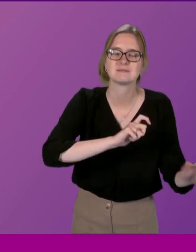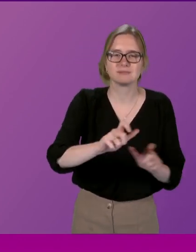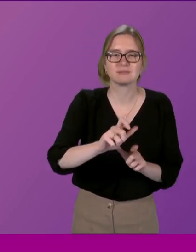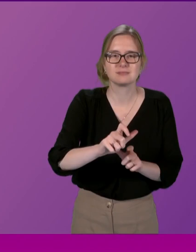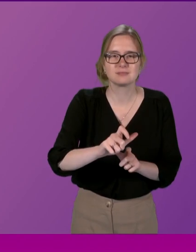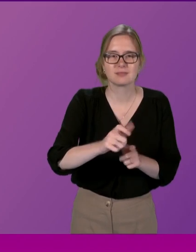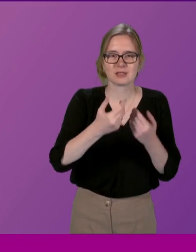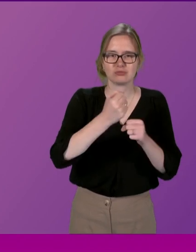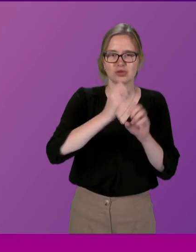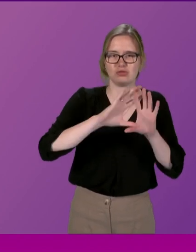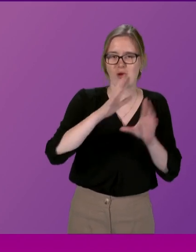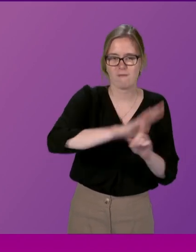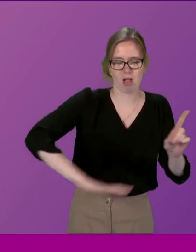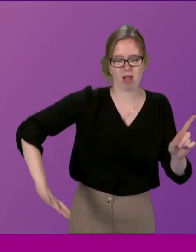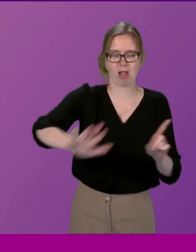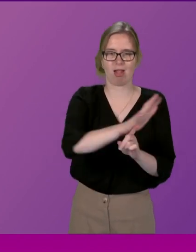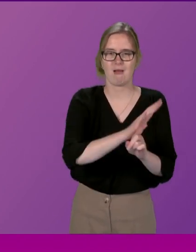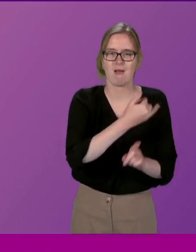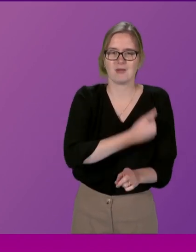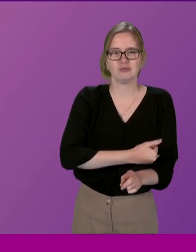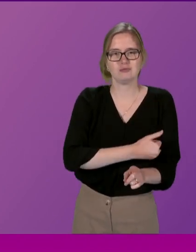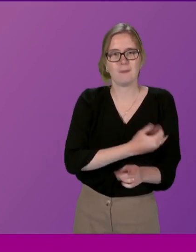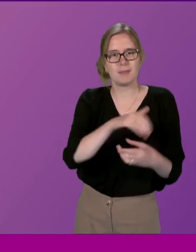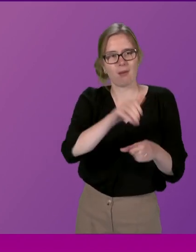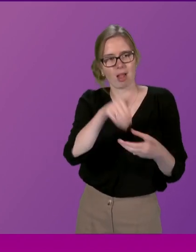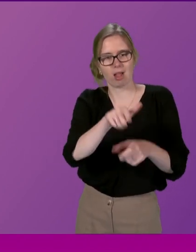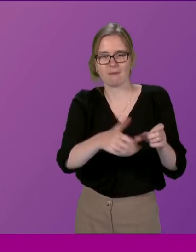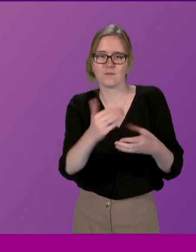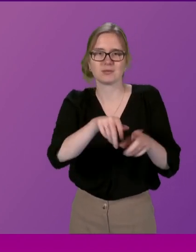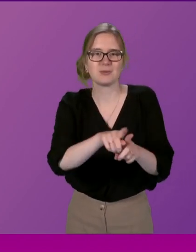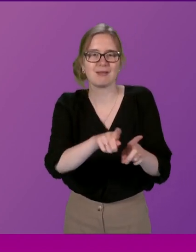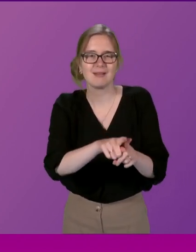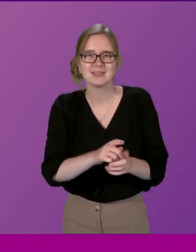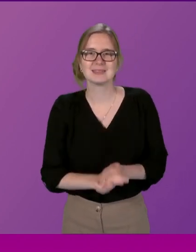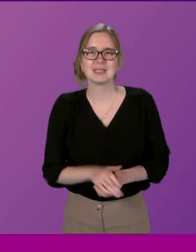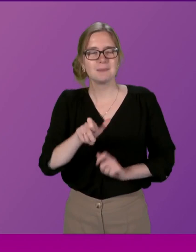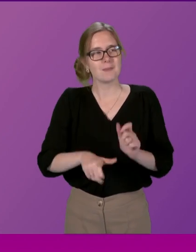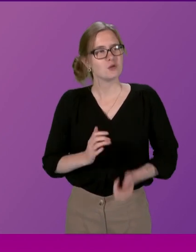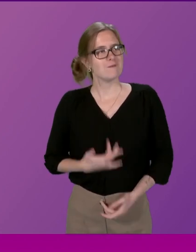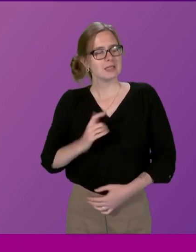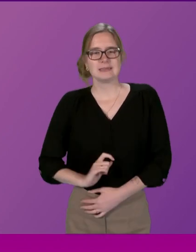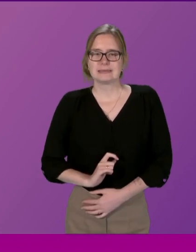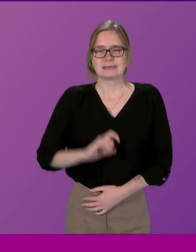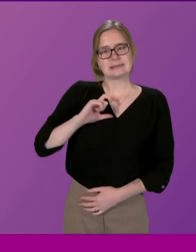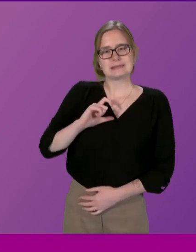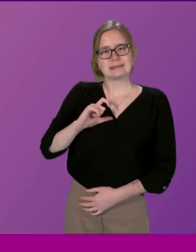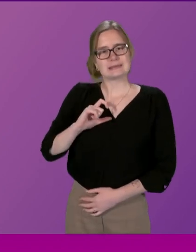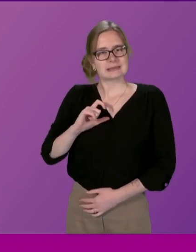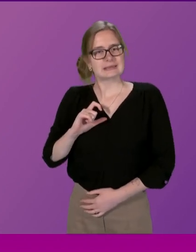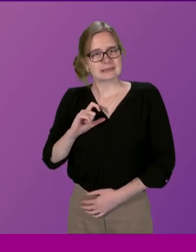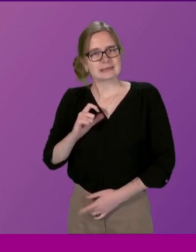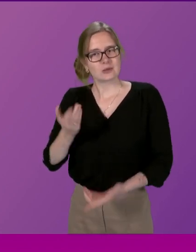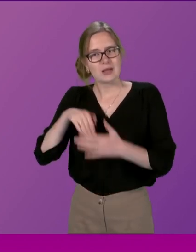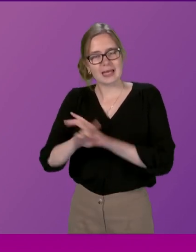across a geographical spread as well because people don't often have the confidence you know they're in their